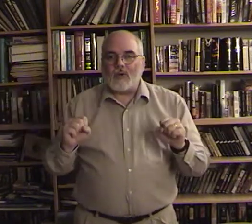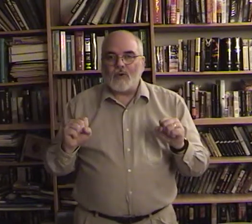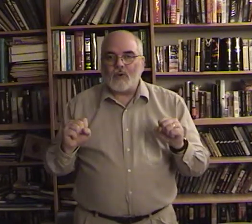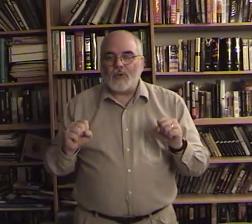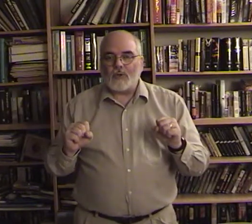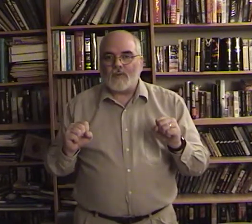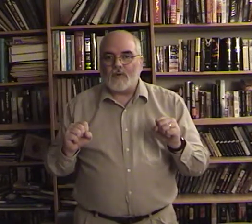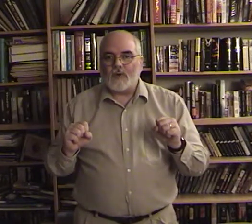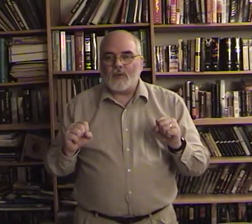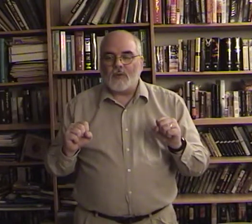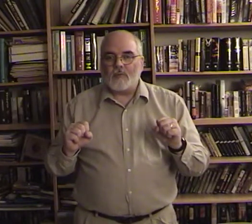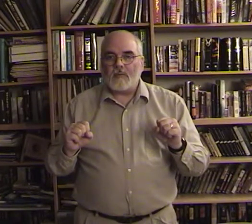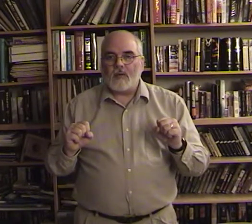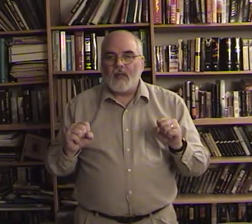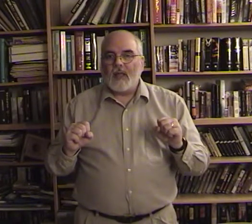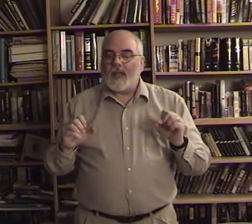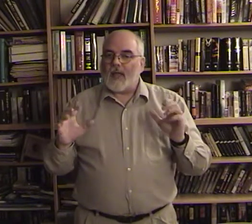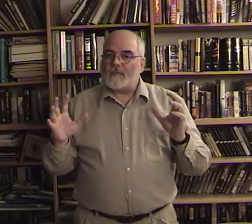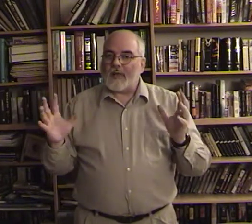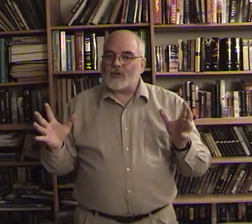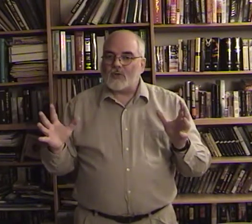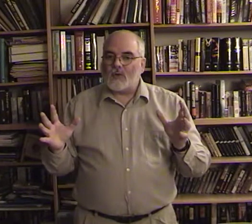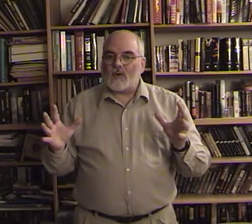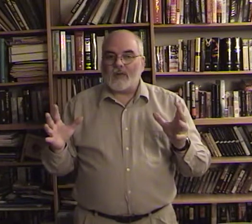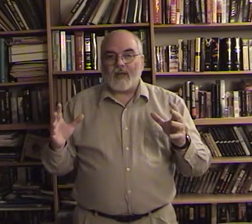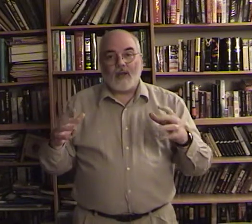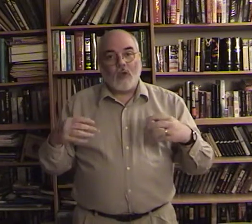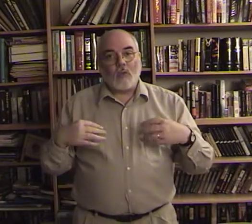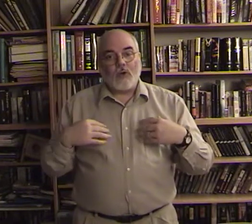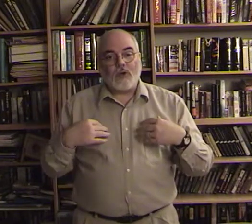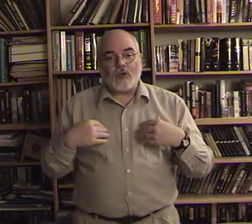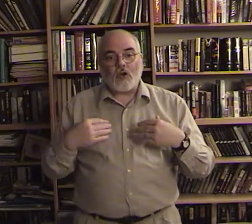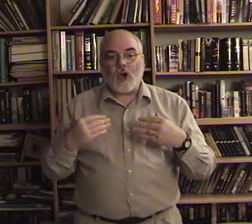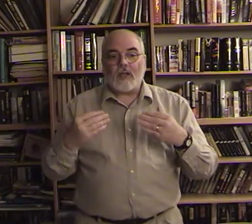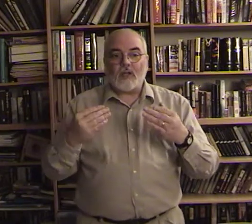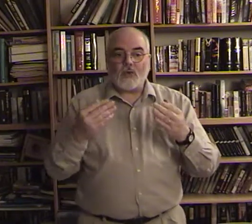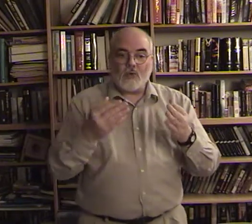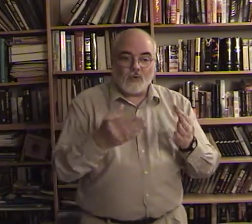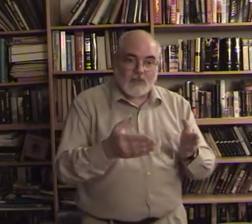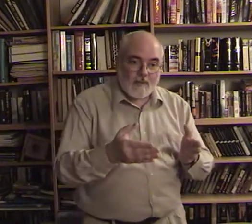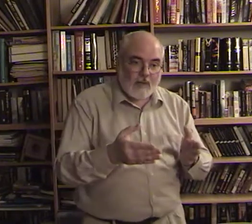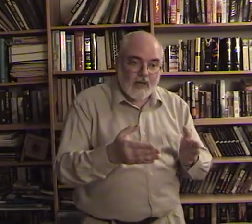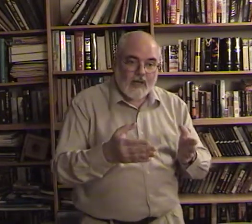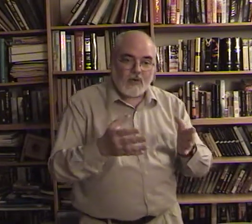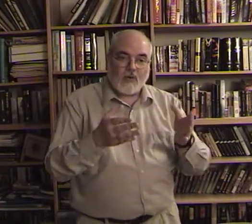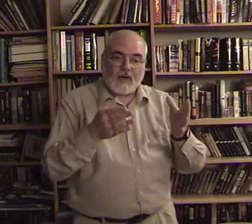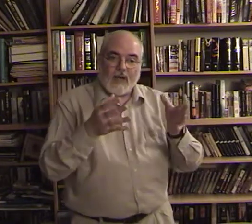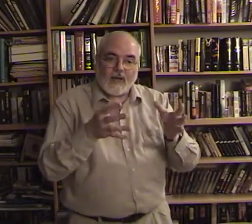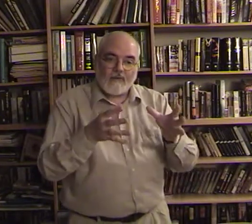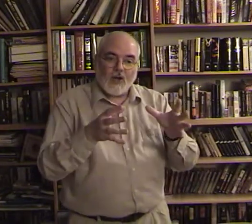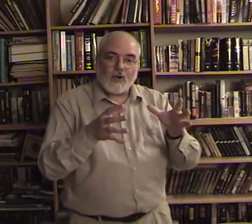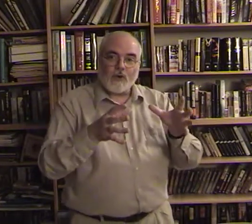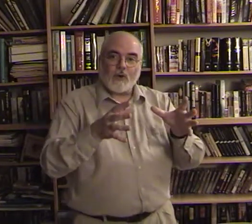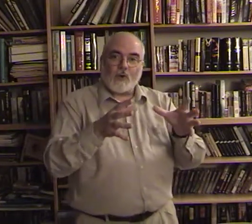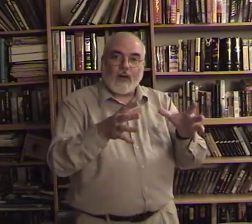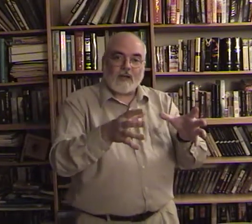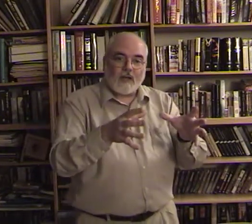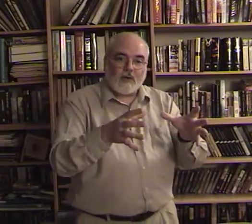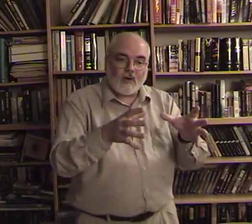you're going to refer to them and make sure that when you're talking to somebody you're kind of directing your